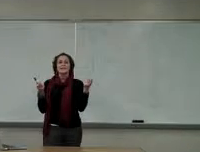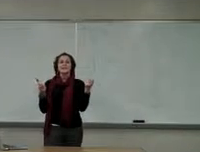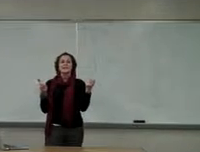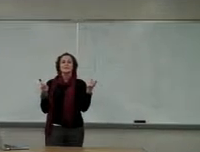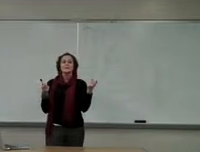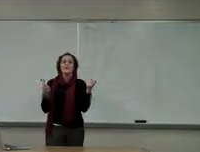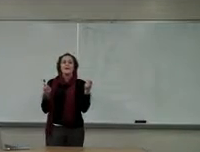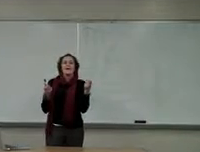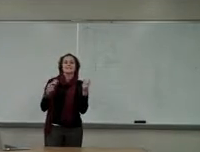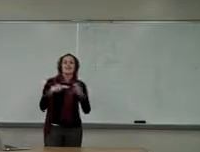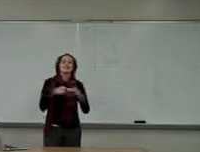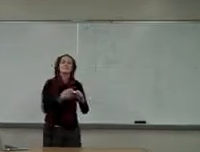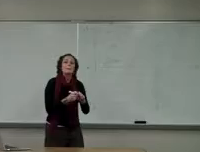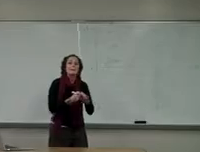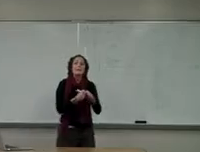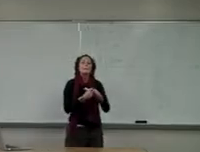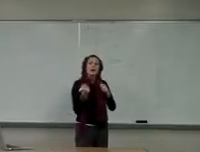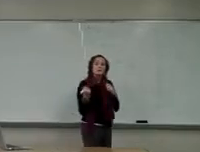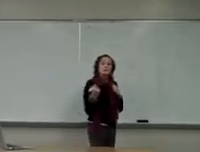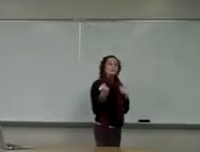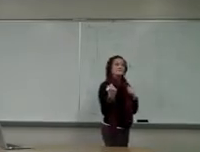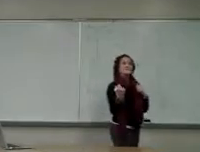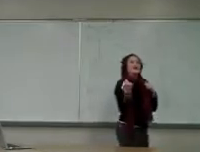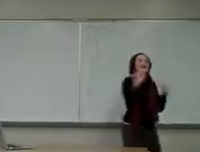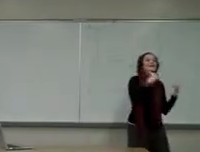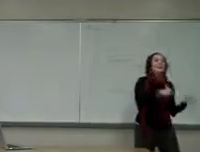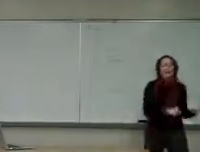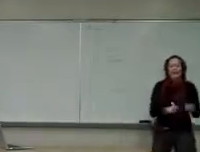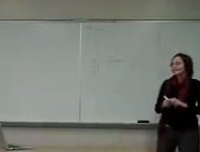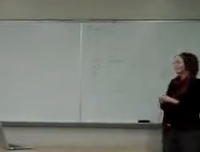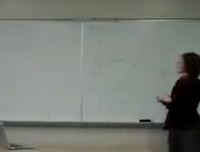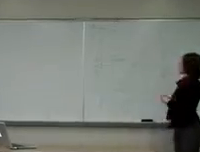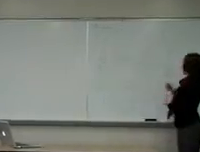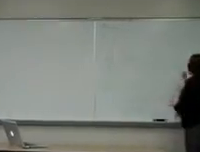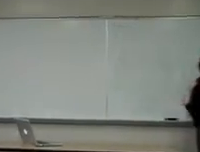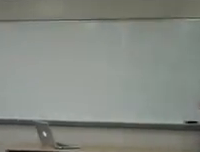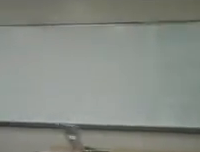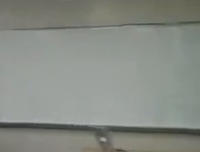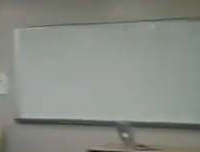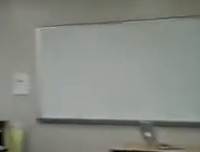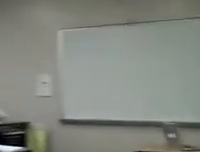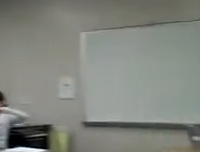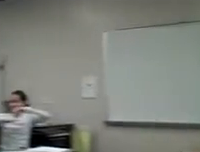person next to you, and tell them about a positive and a negative slope. Oh,